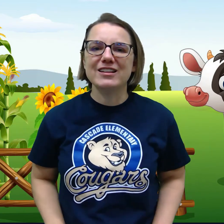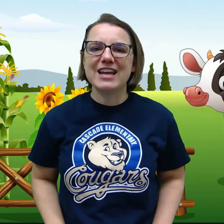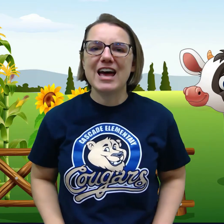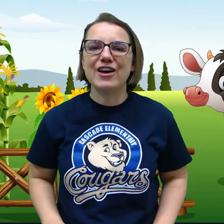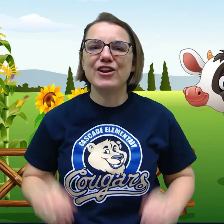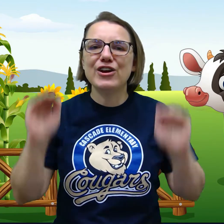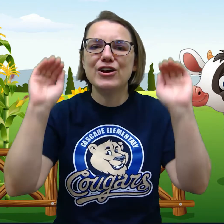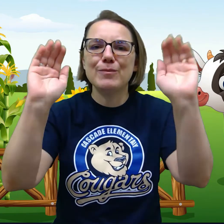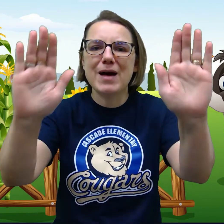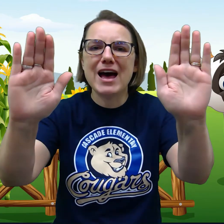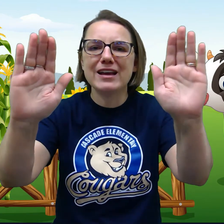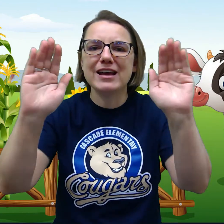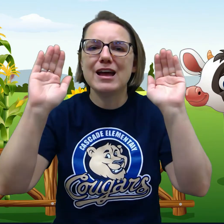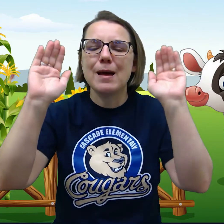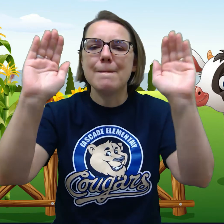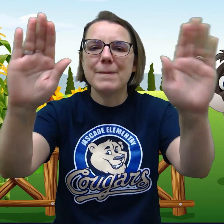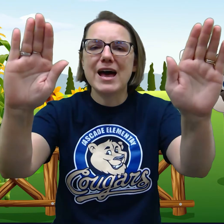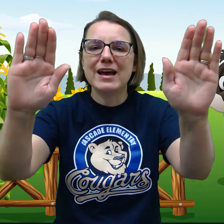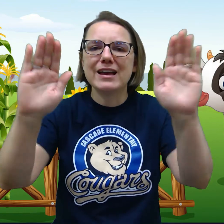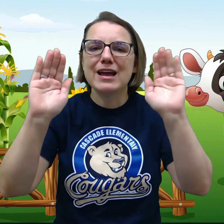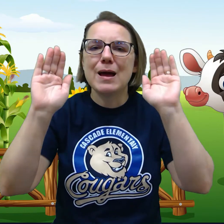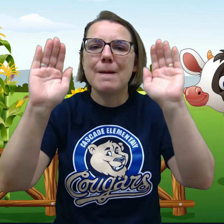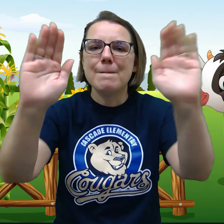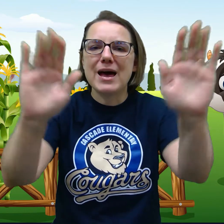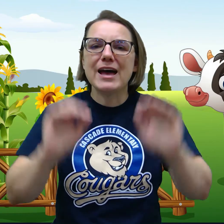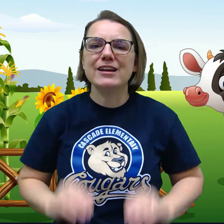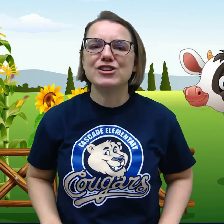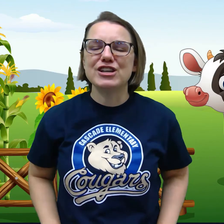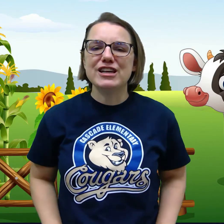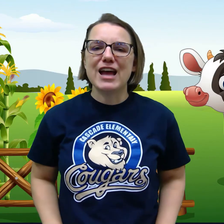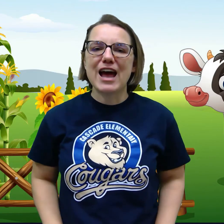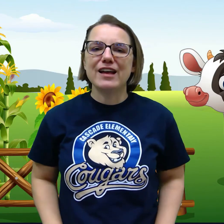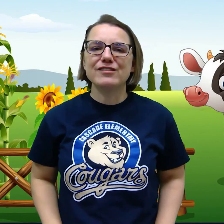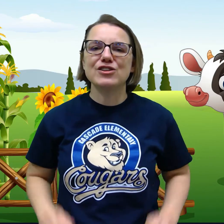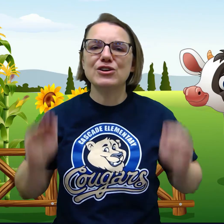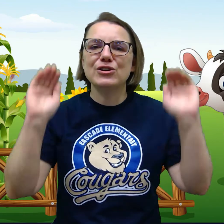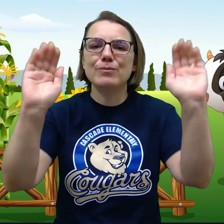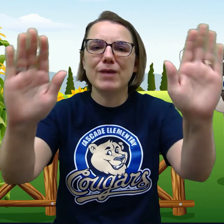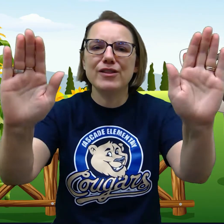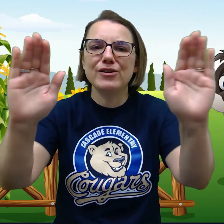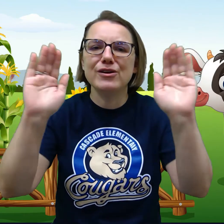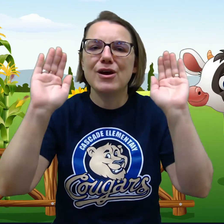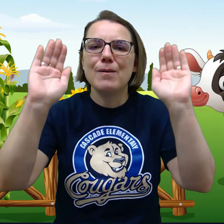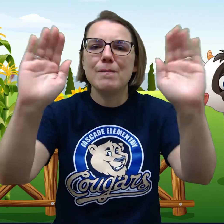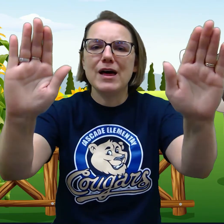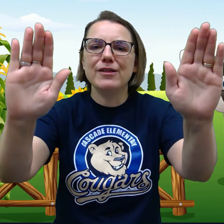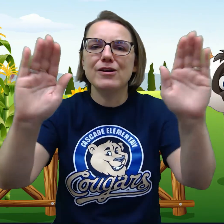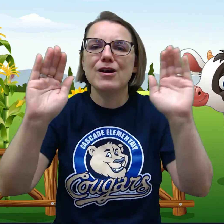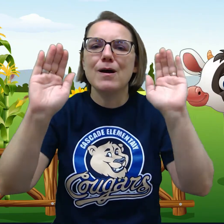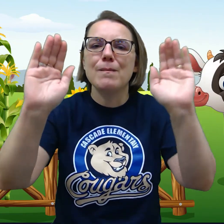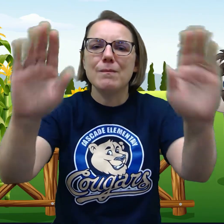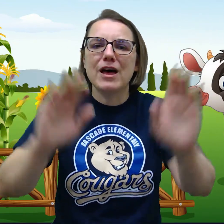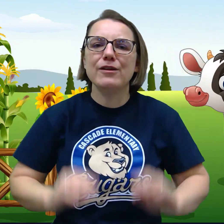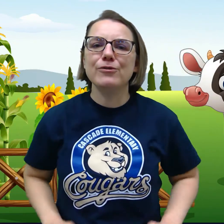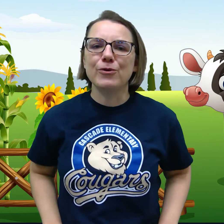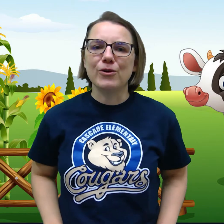all down her back, back, back. She asked her mother, mother, mother for